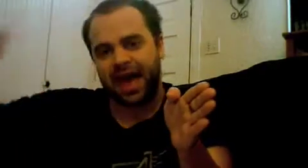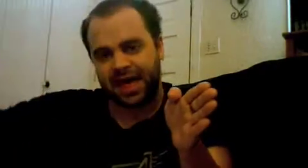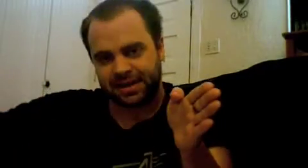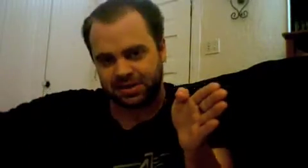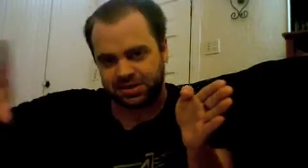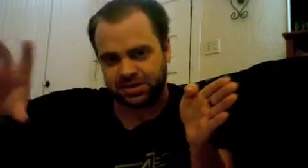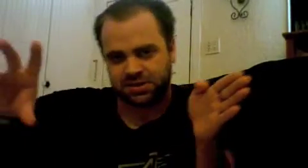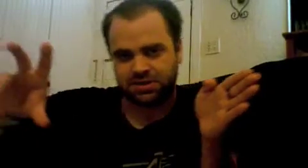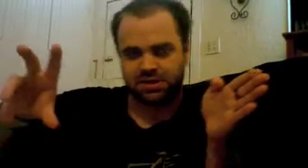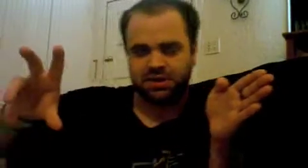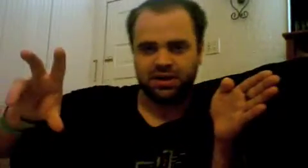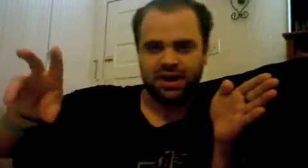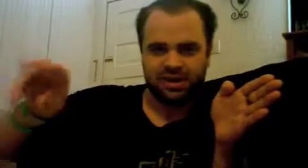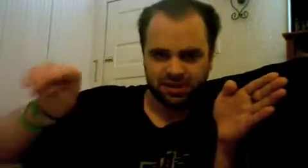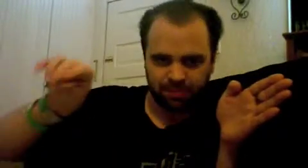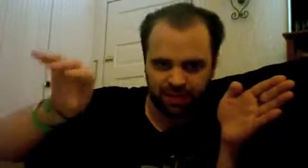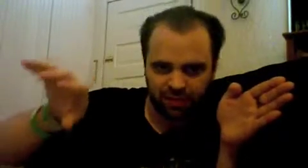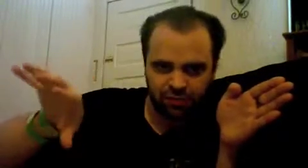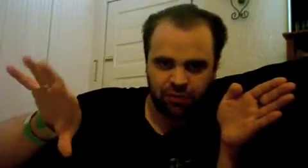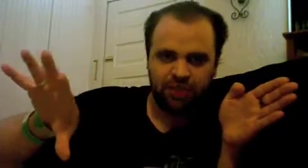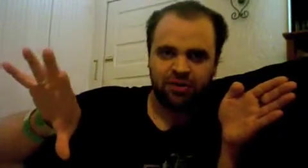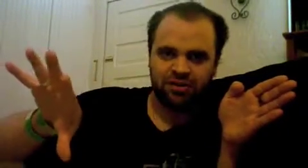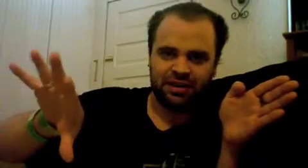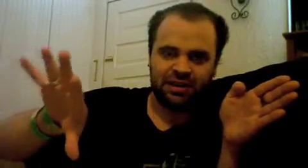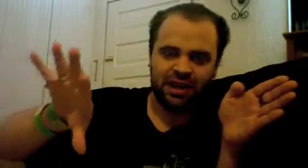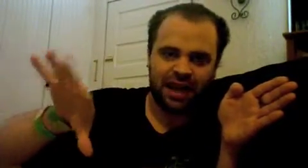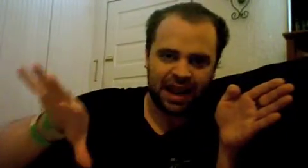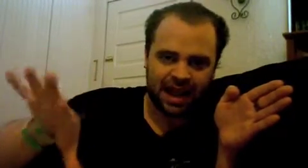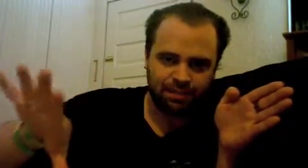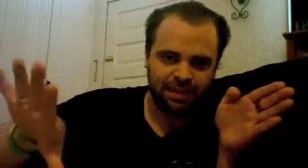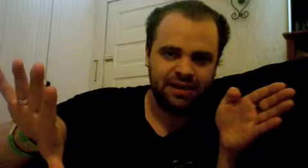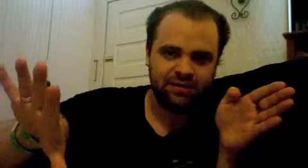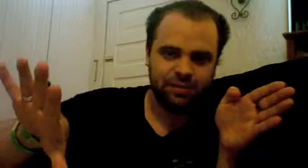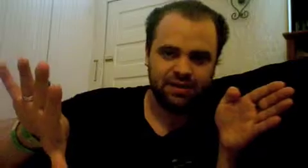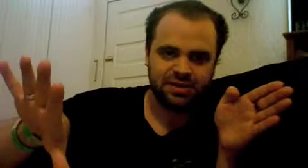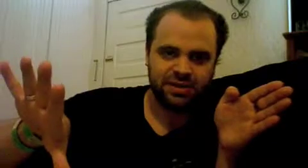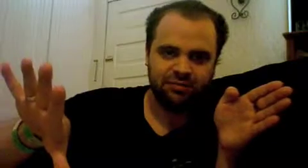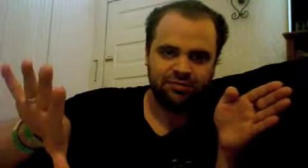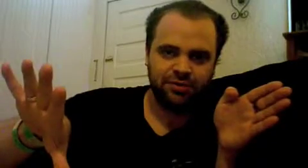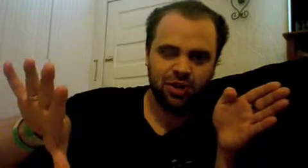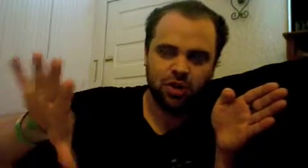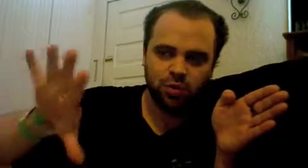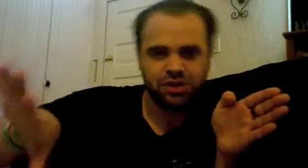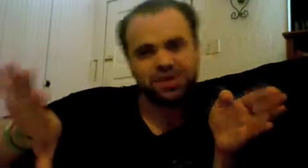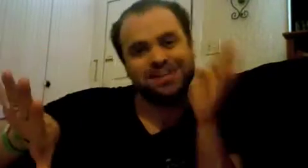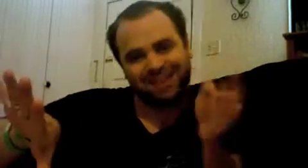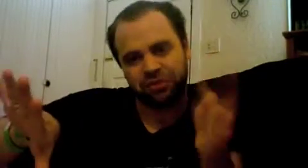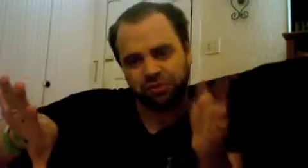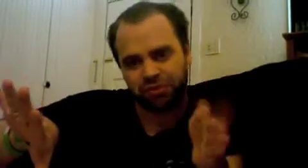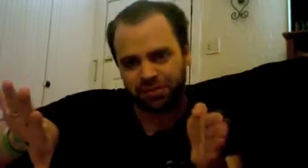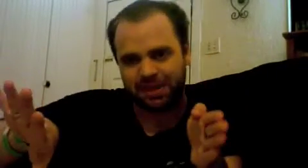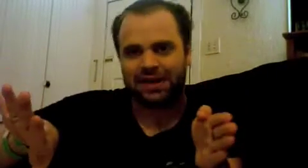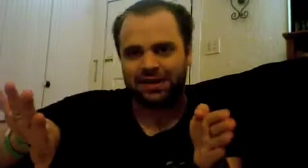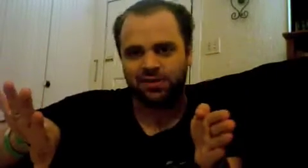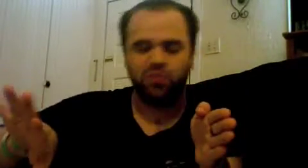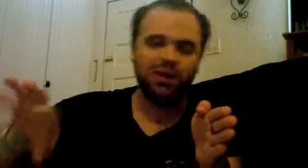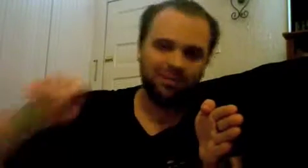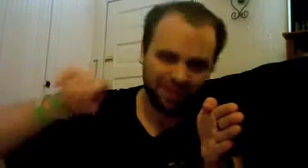end it's something that's fully articulated and at peace with itself which is identical to the beginning right because